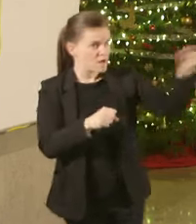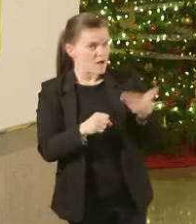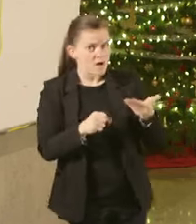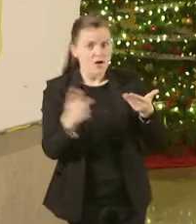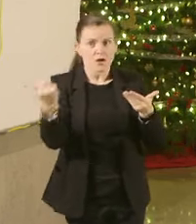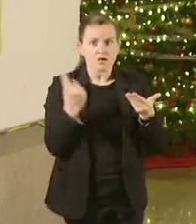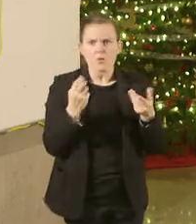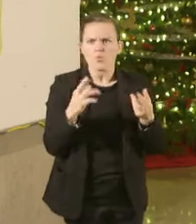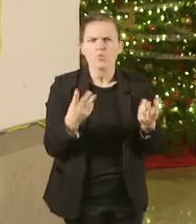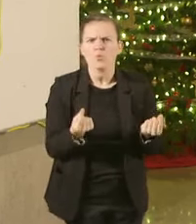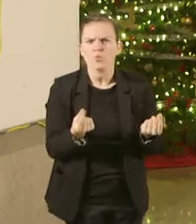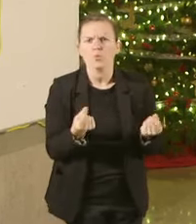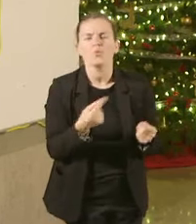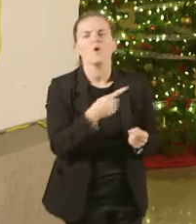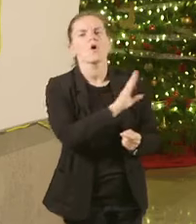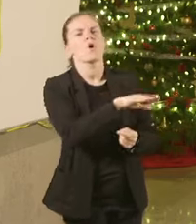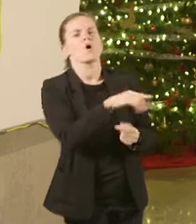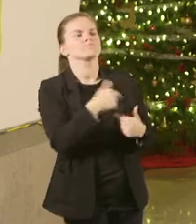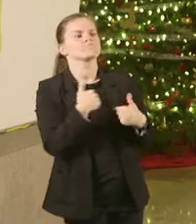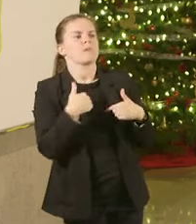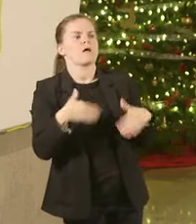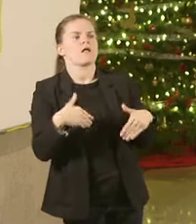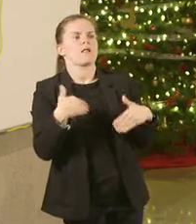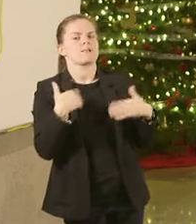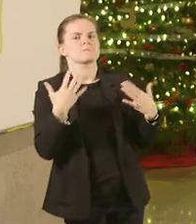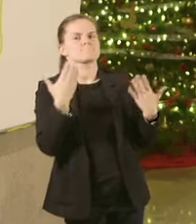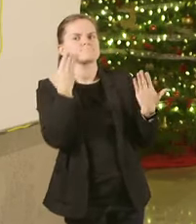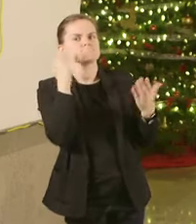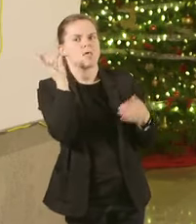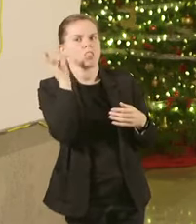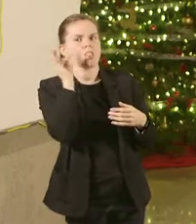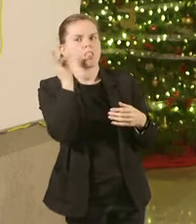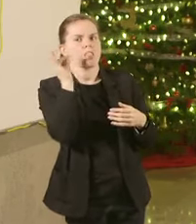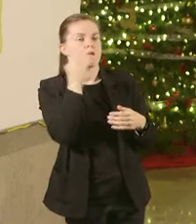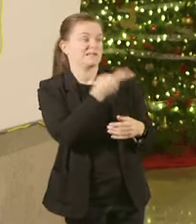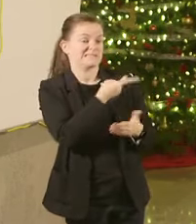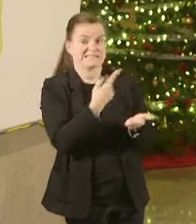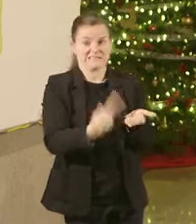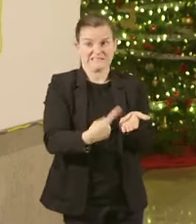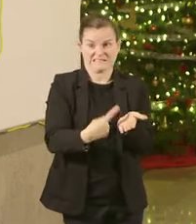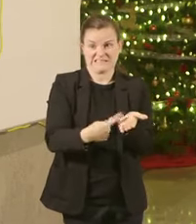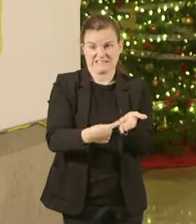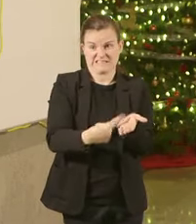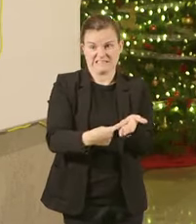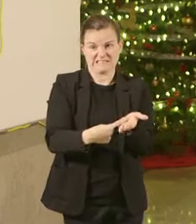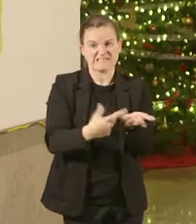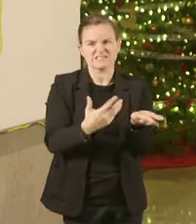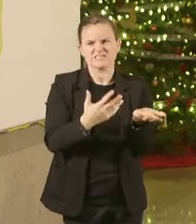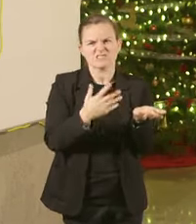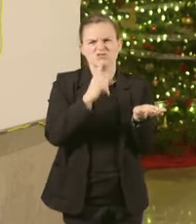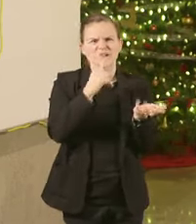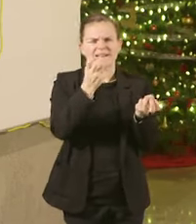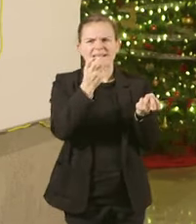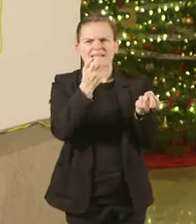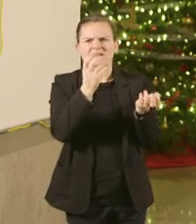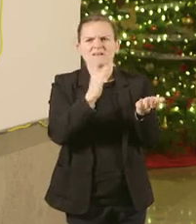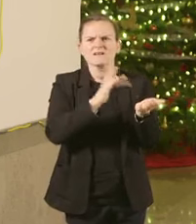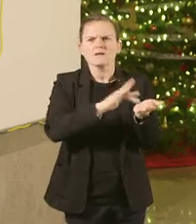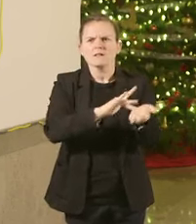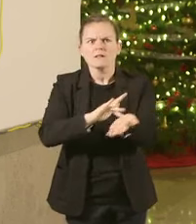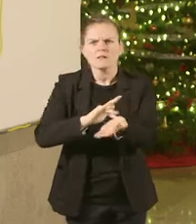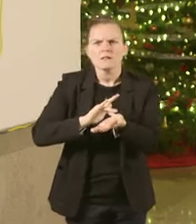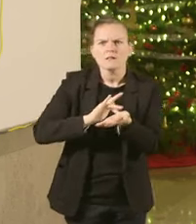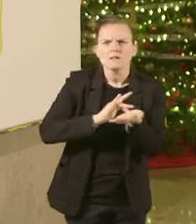important thing about this and what the governor and what Todd Richardson has done here is really tapped into and create A unique public private